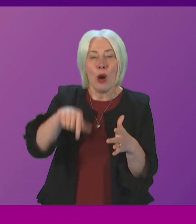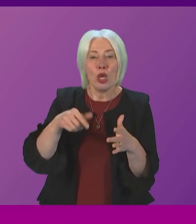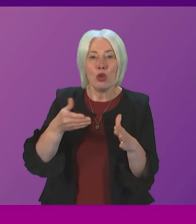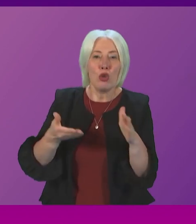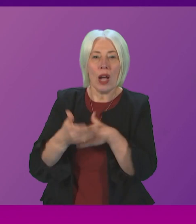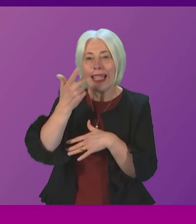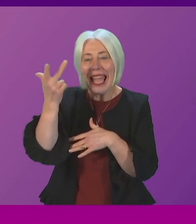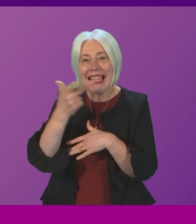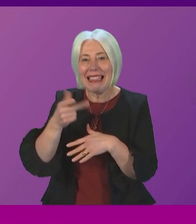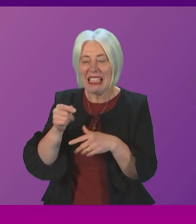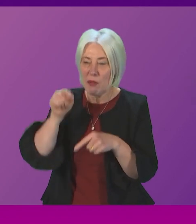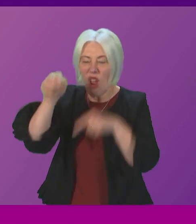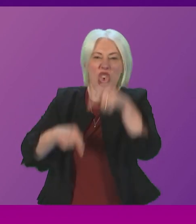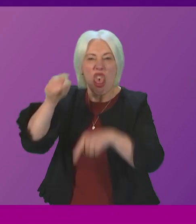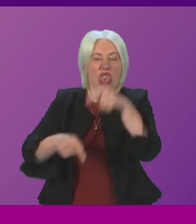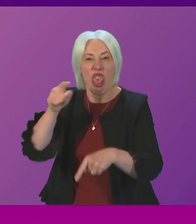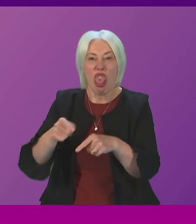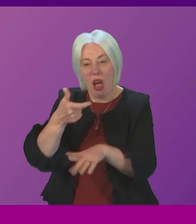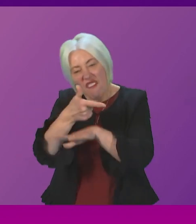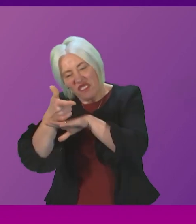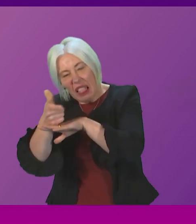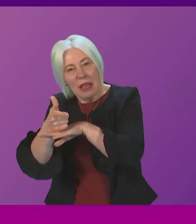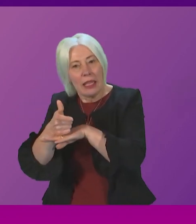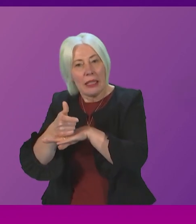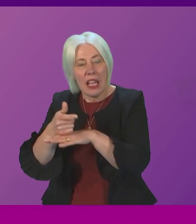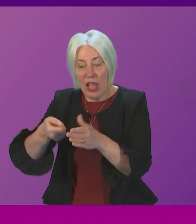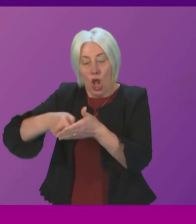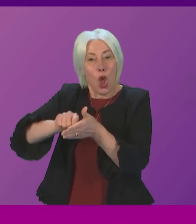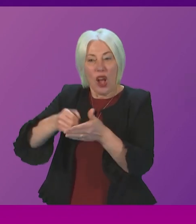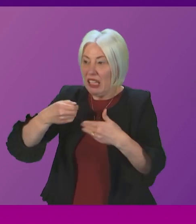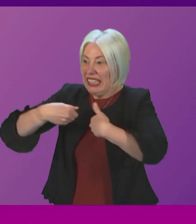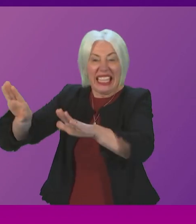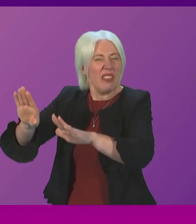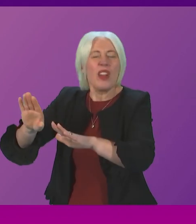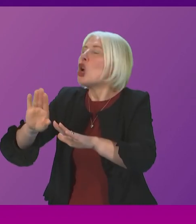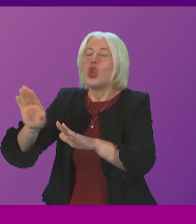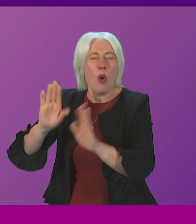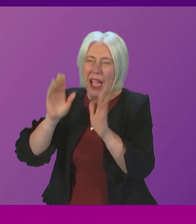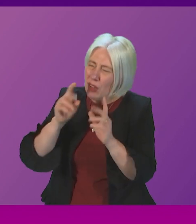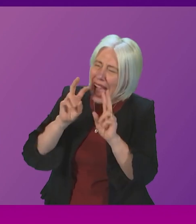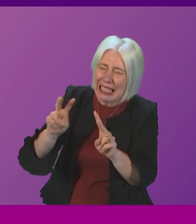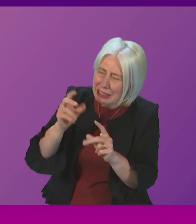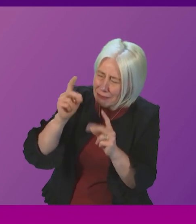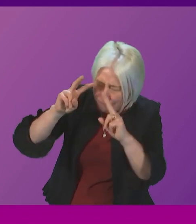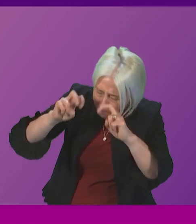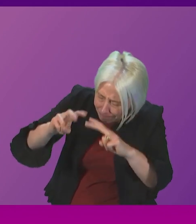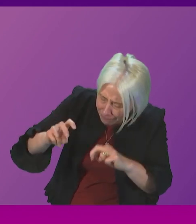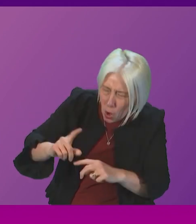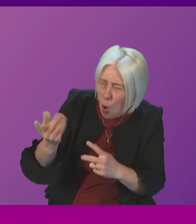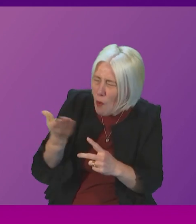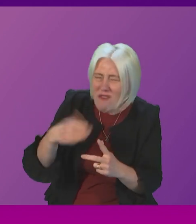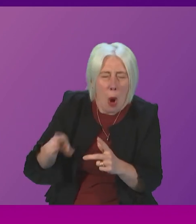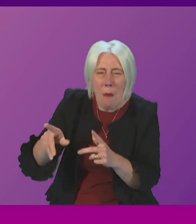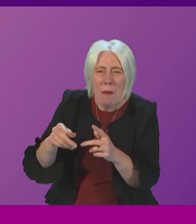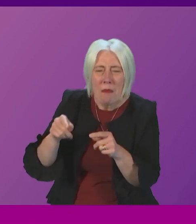violence and simply throw away the key and forget about them and their future what we have to do is make sure we are understanding what is the root cause of that violent crime